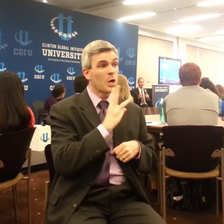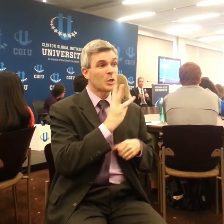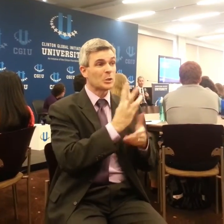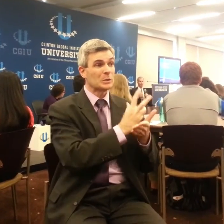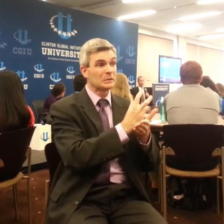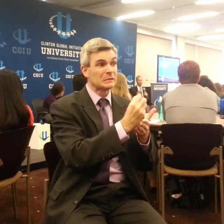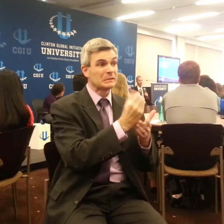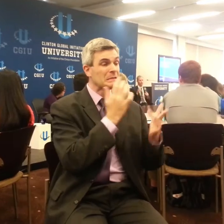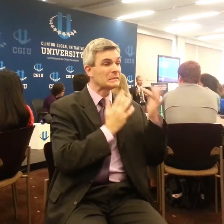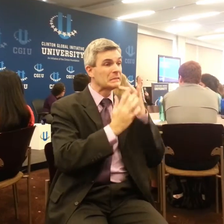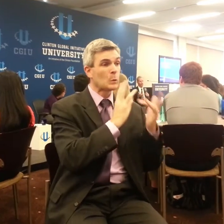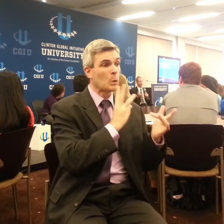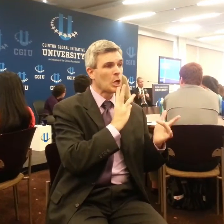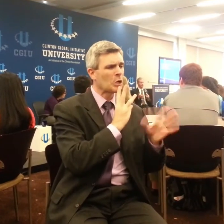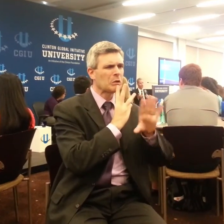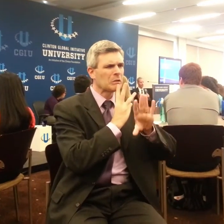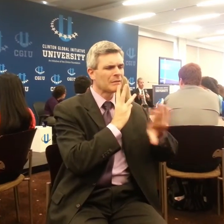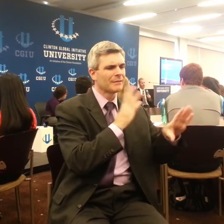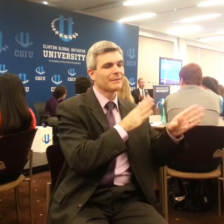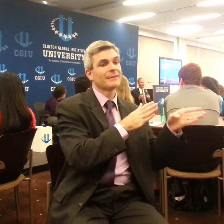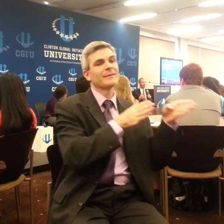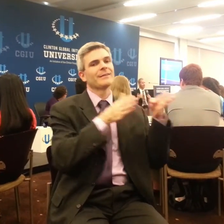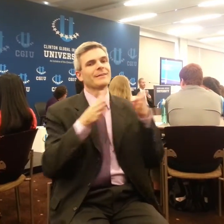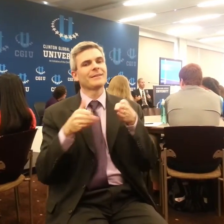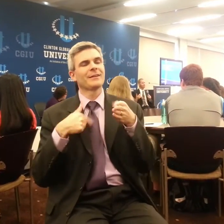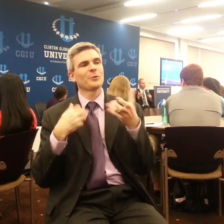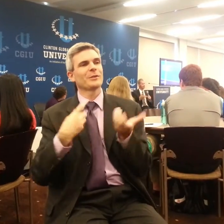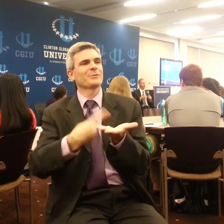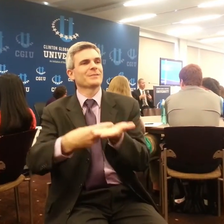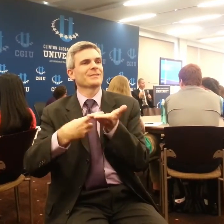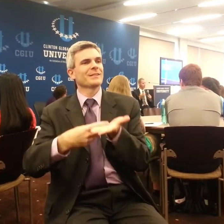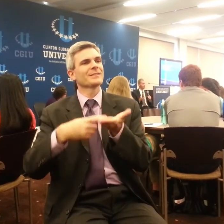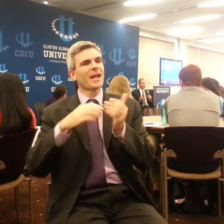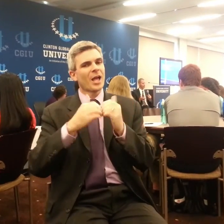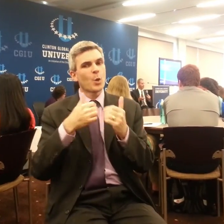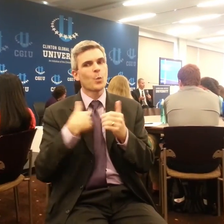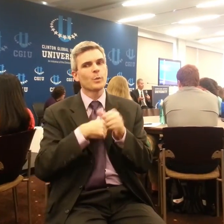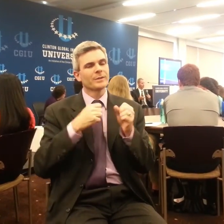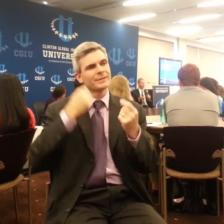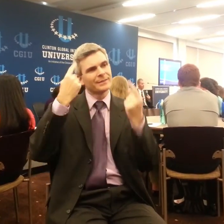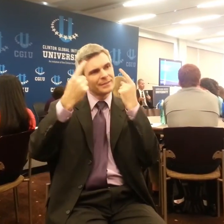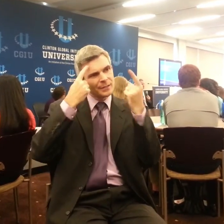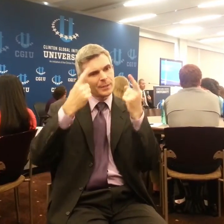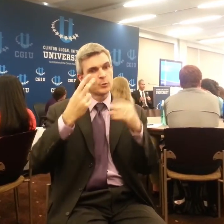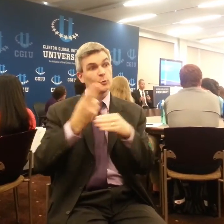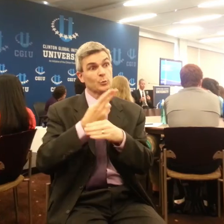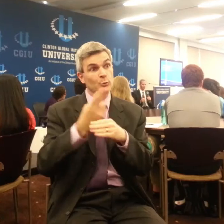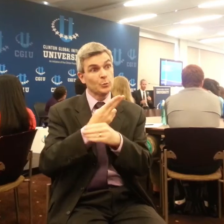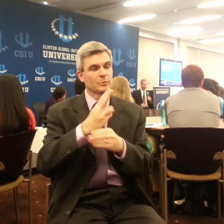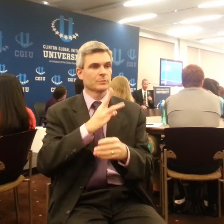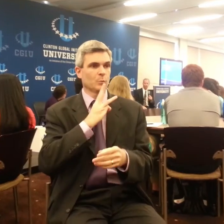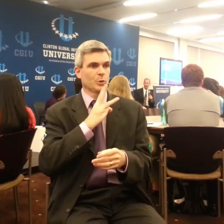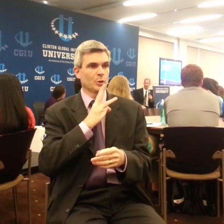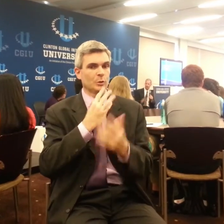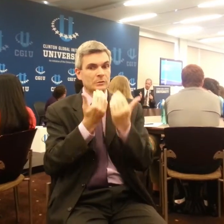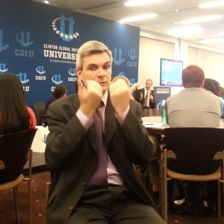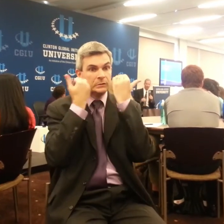all of the different aspects of our society in delivering and consuming that water? One final point about the